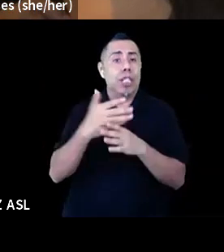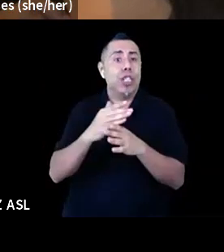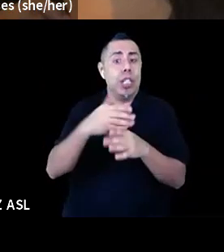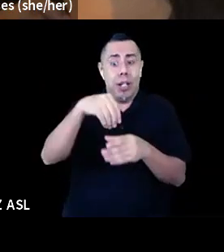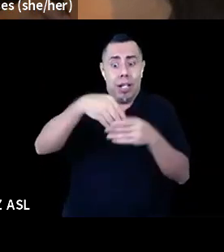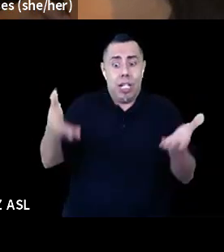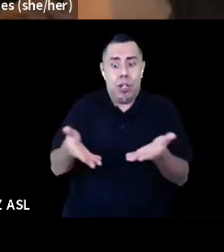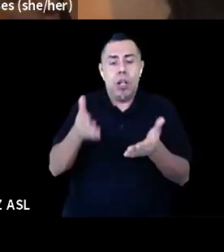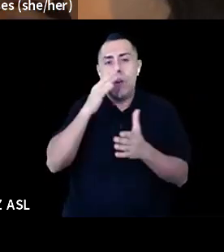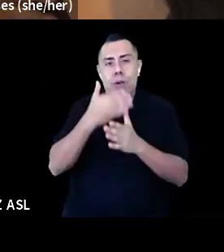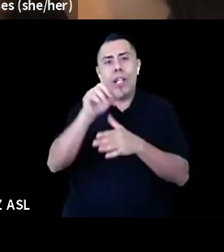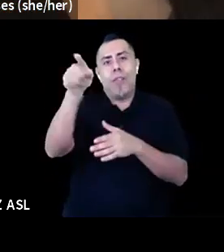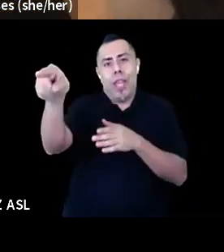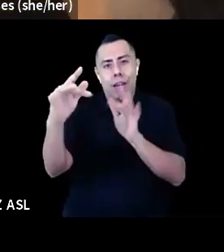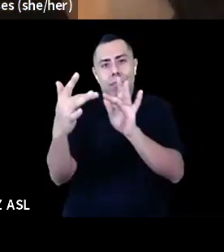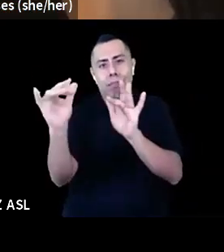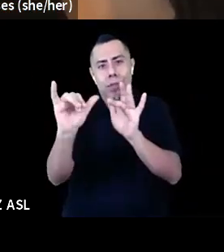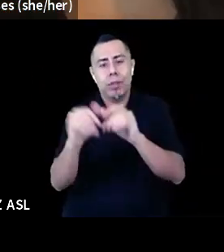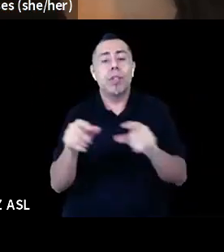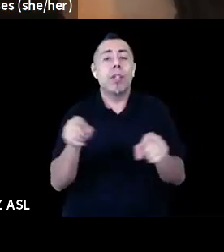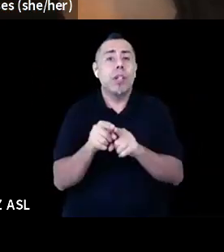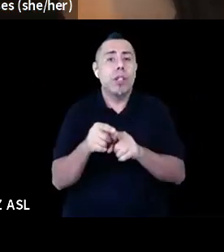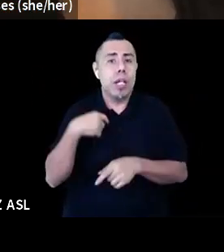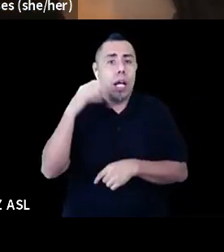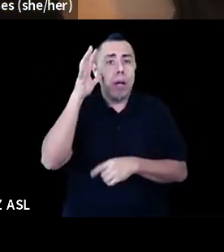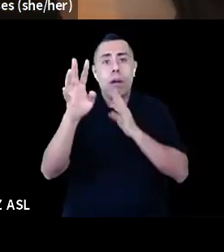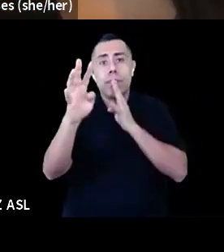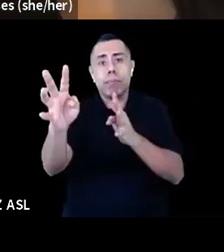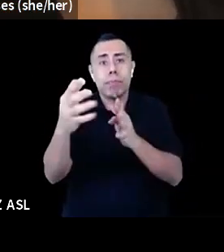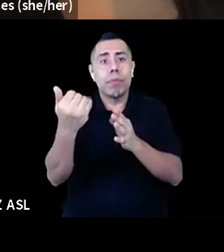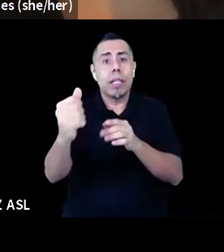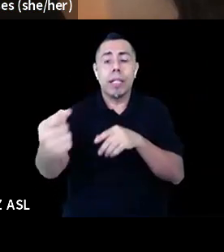then I will also be vocalizing what y'all share on the Facebook or through email.